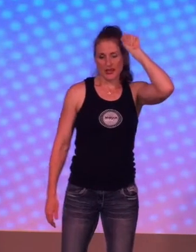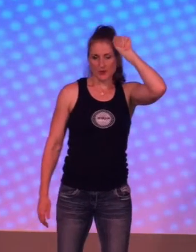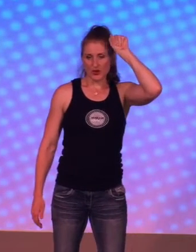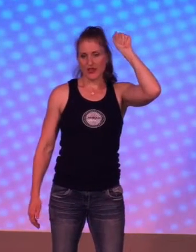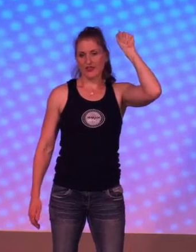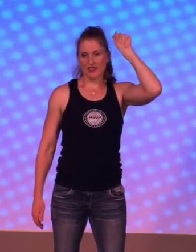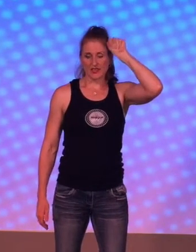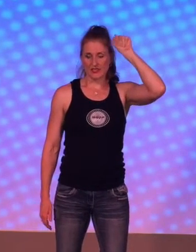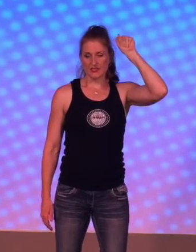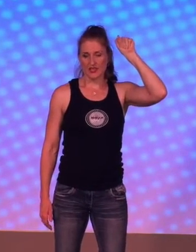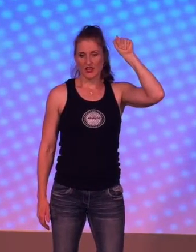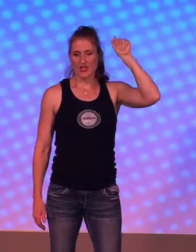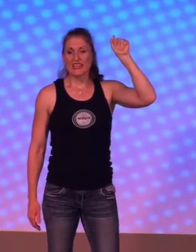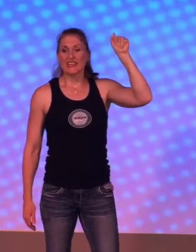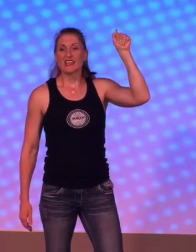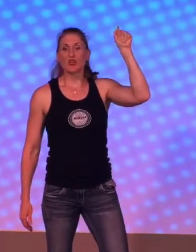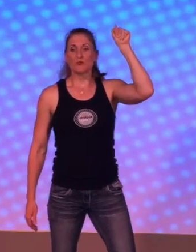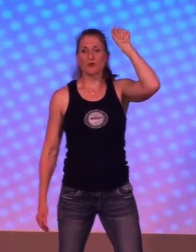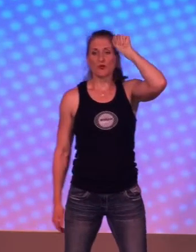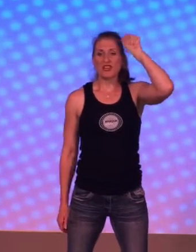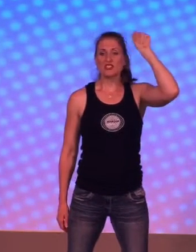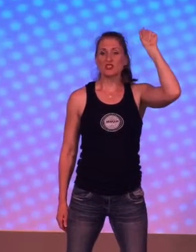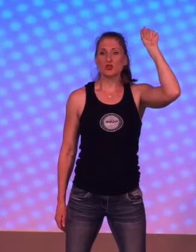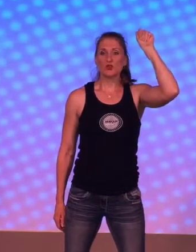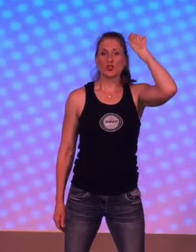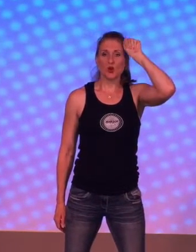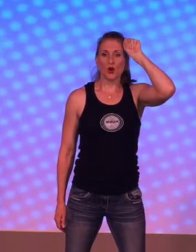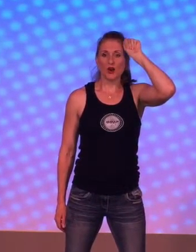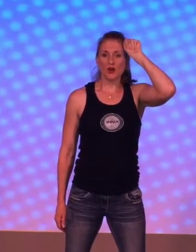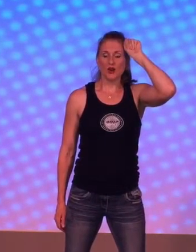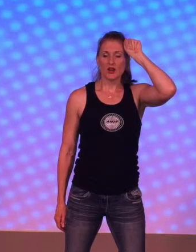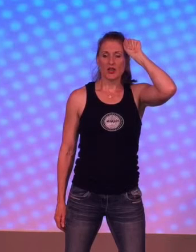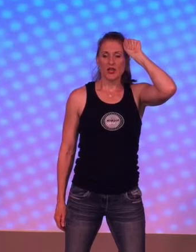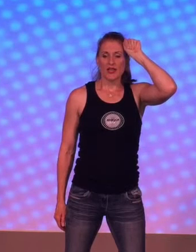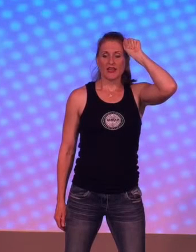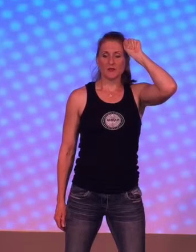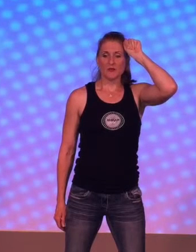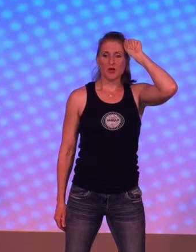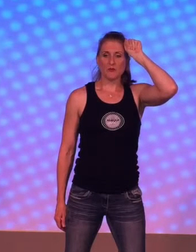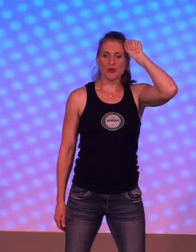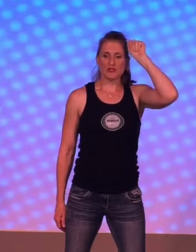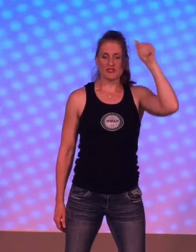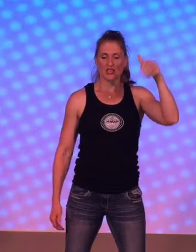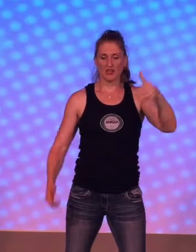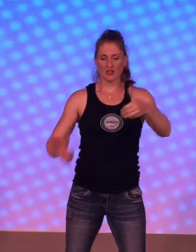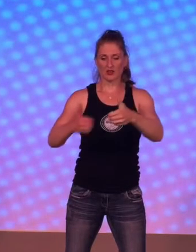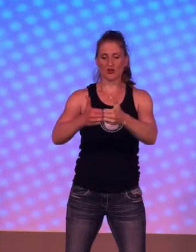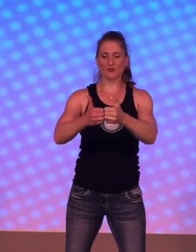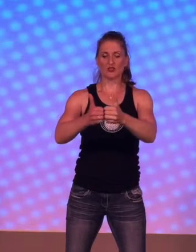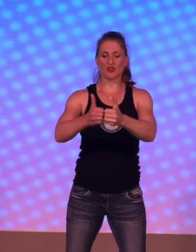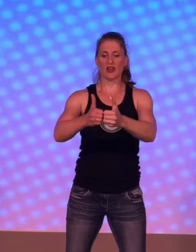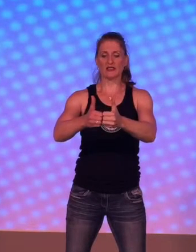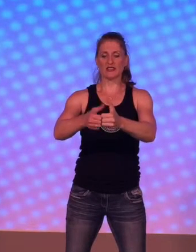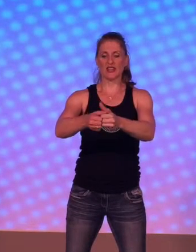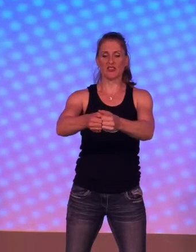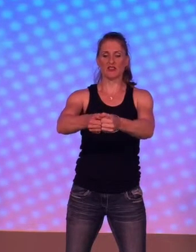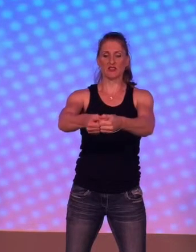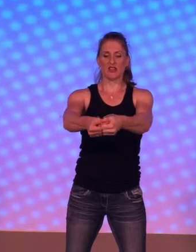tap your head like this. He'll bring to your... And on remembrance, you're going to put your hands together and then